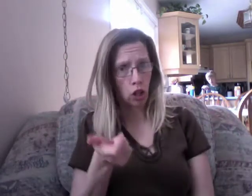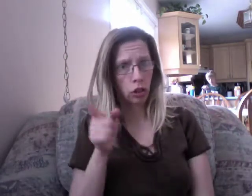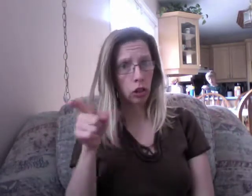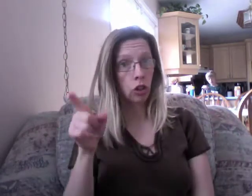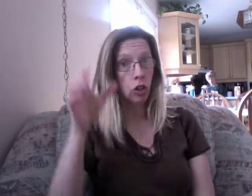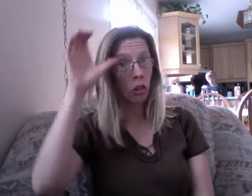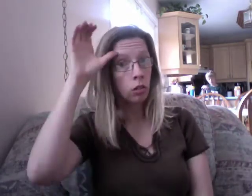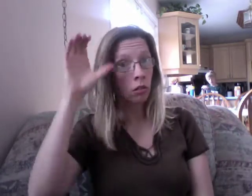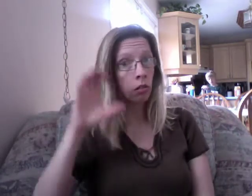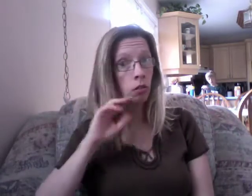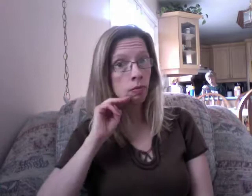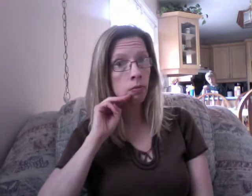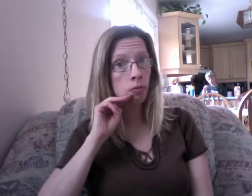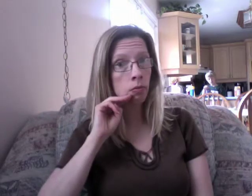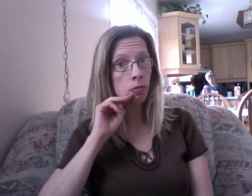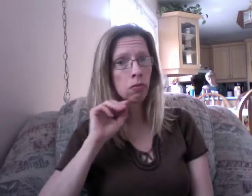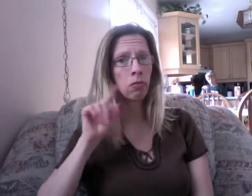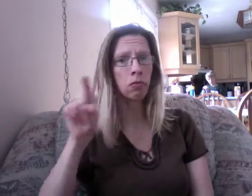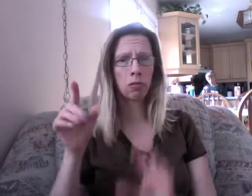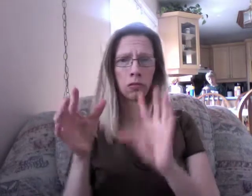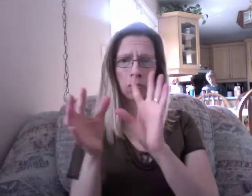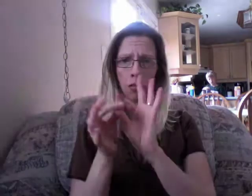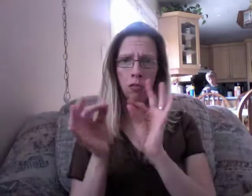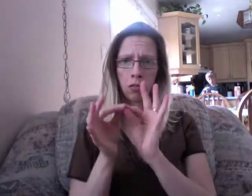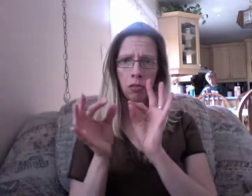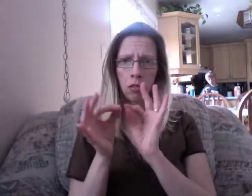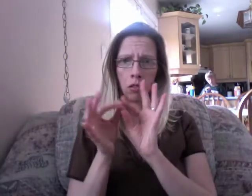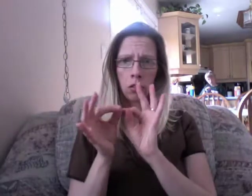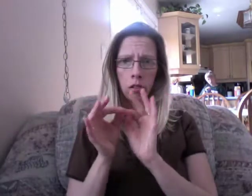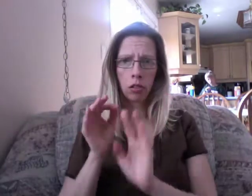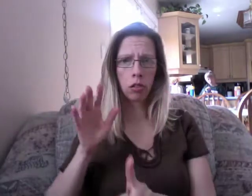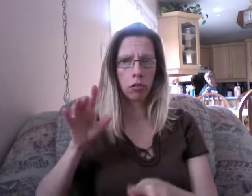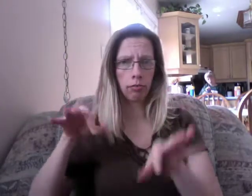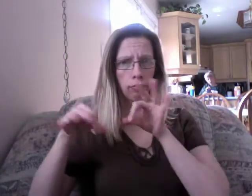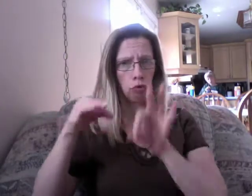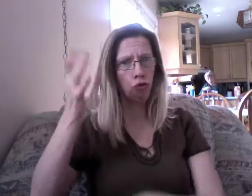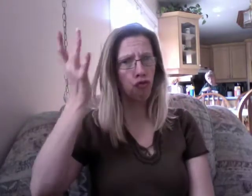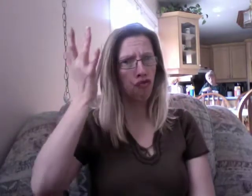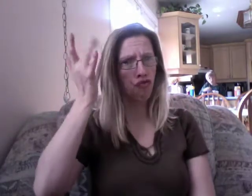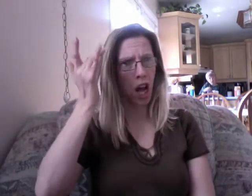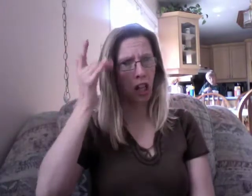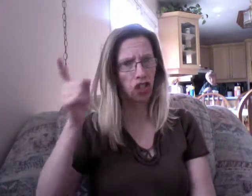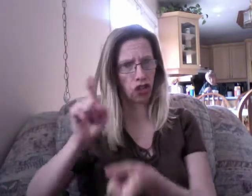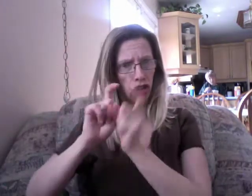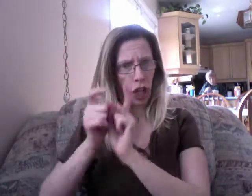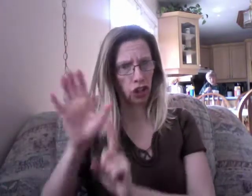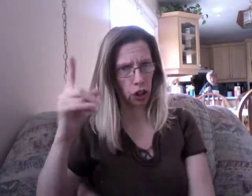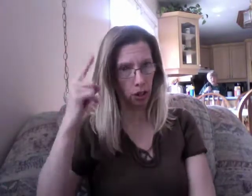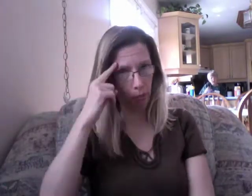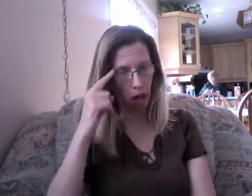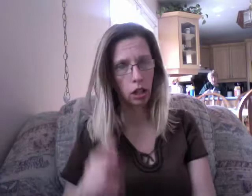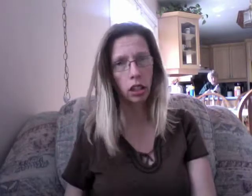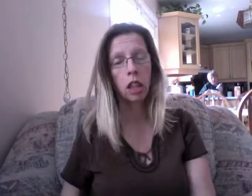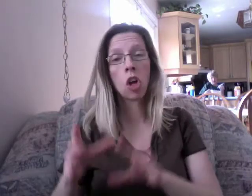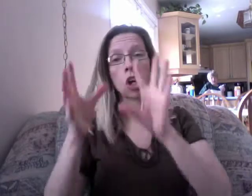following me this whole time. And I don't think he really is a rogue man of Canadian barrowmakers. They made that whole thing up to check me. Now Rutan can move the world, because he's got all the power.